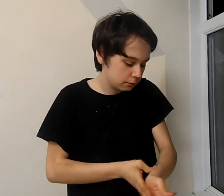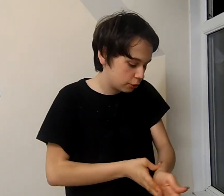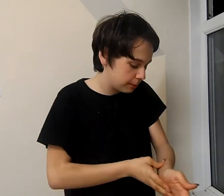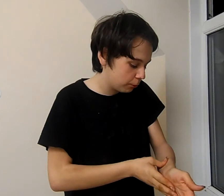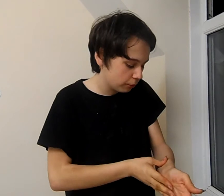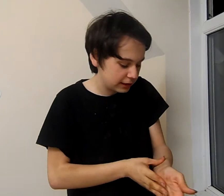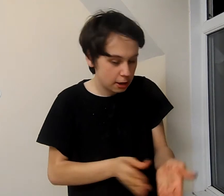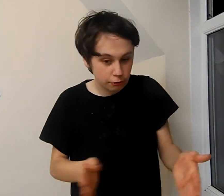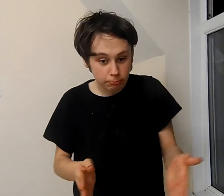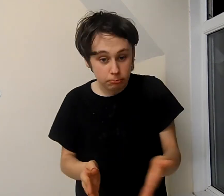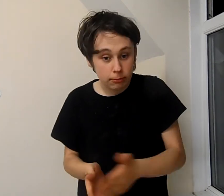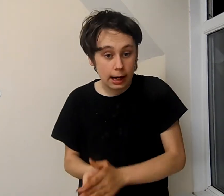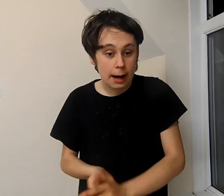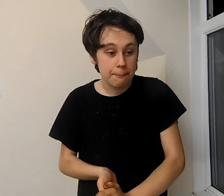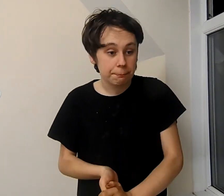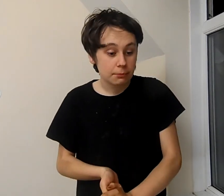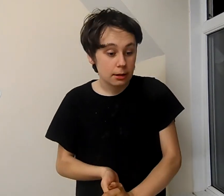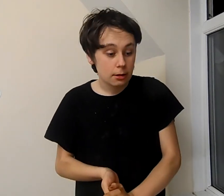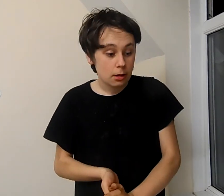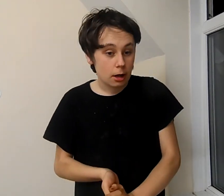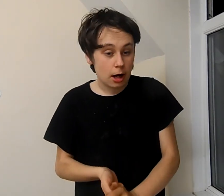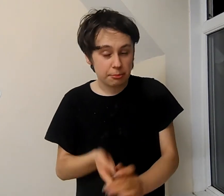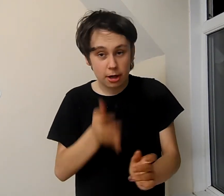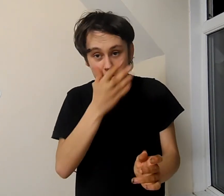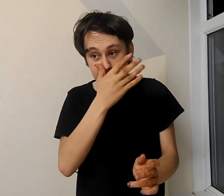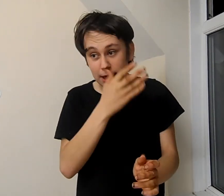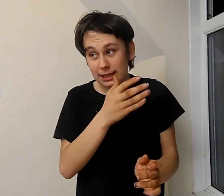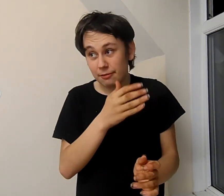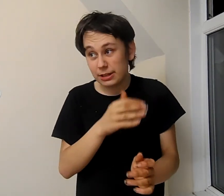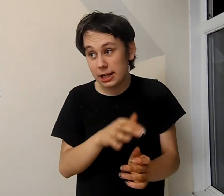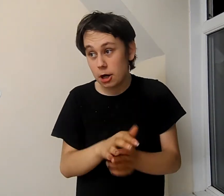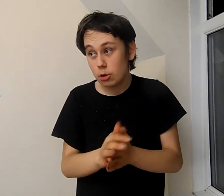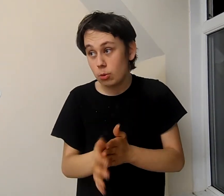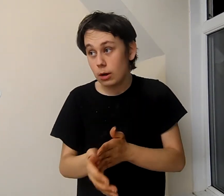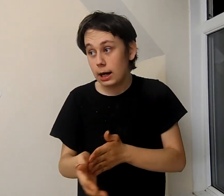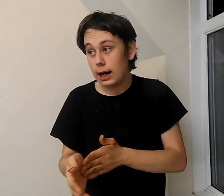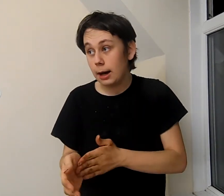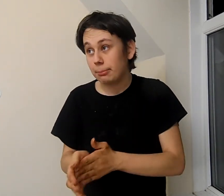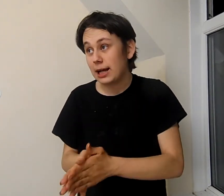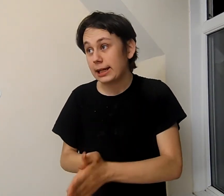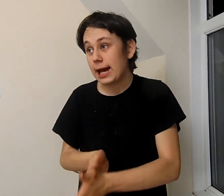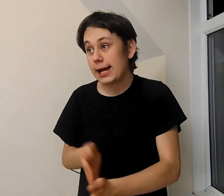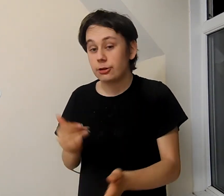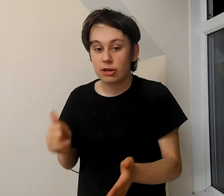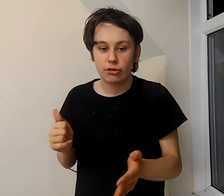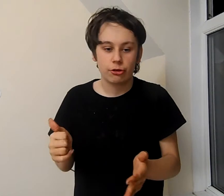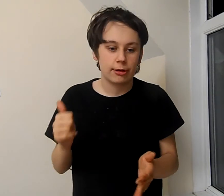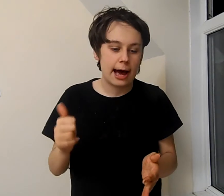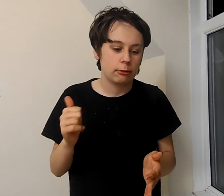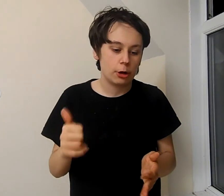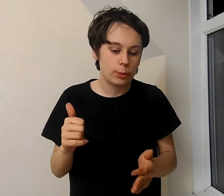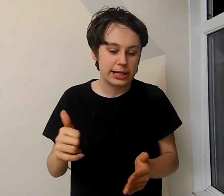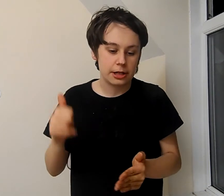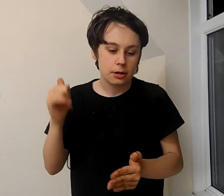doing more videos um i can't be planning a video i'm planning a chesington halloween